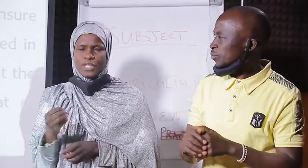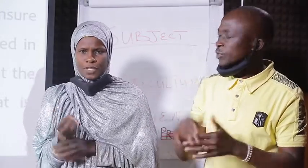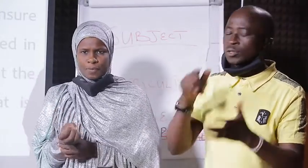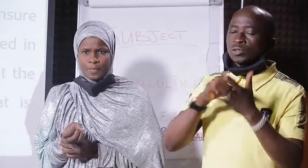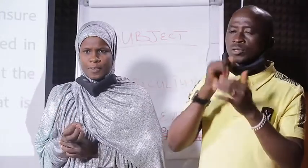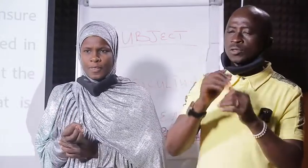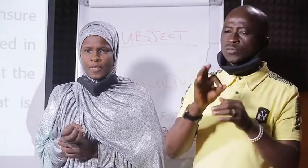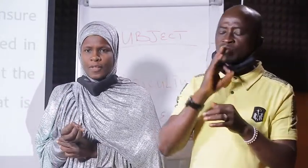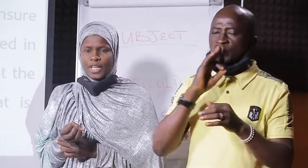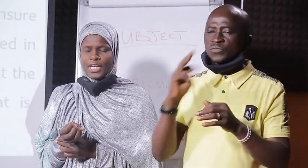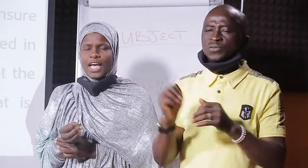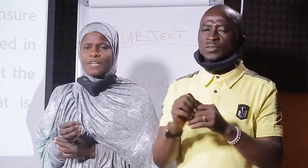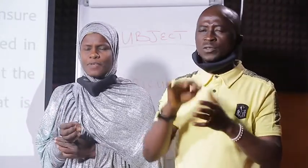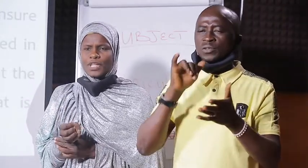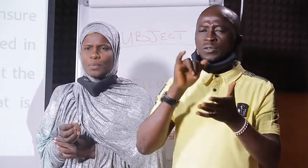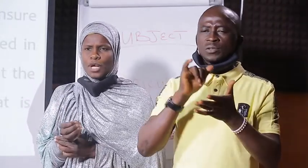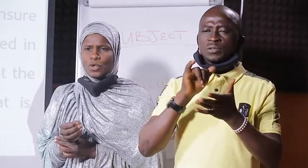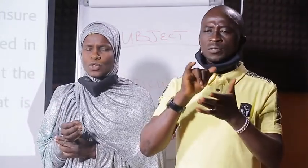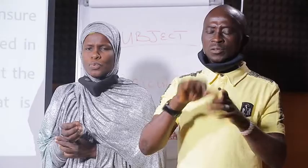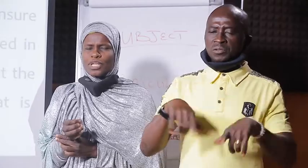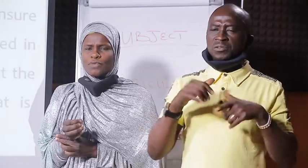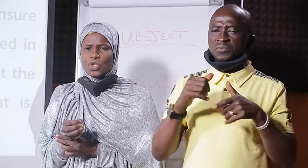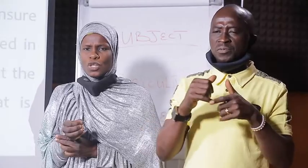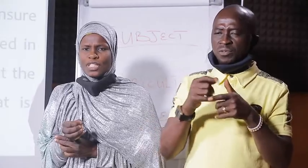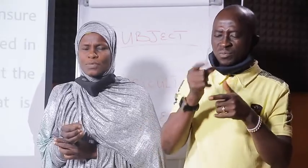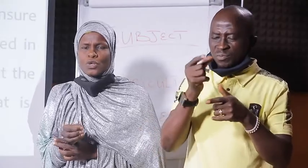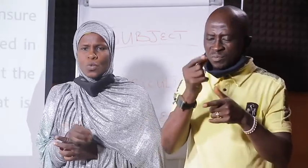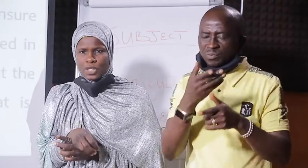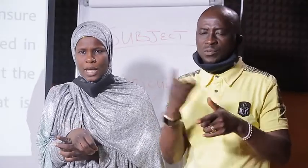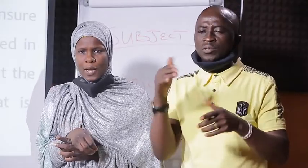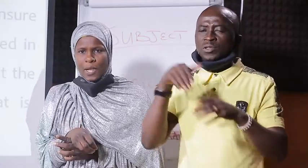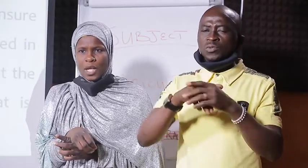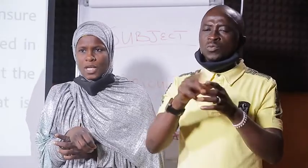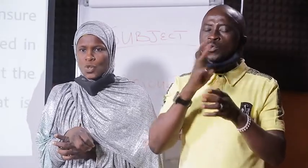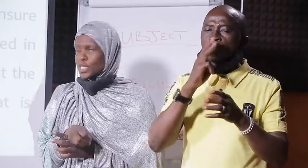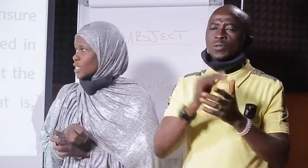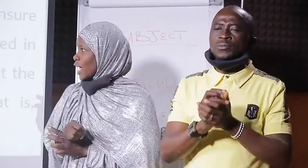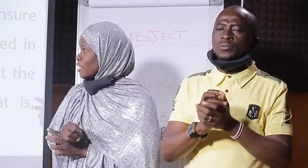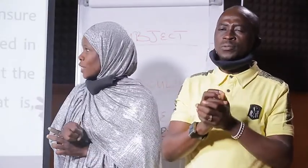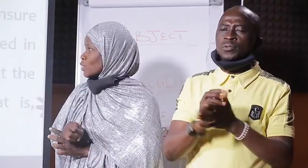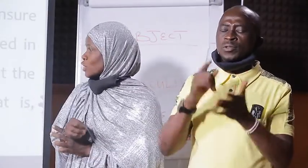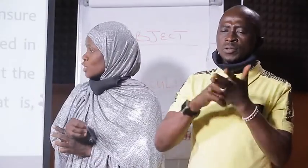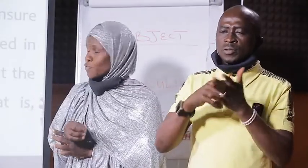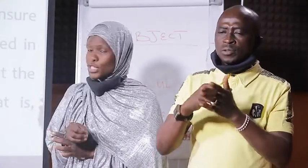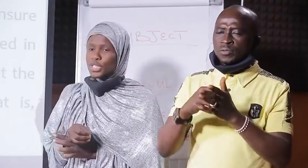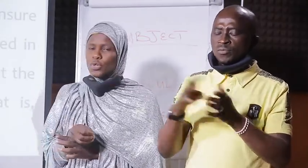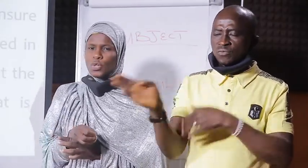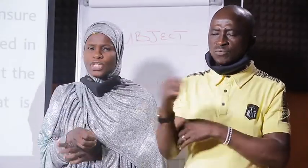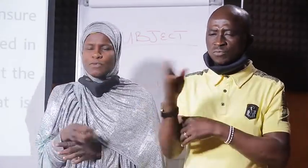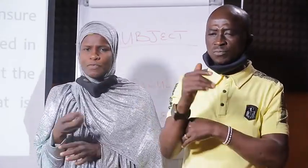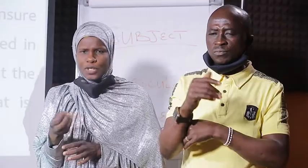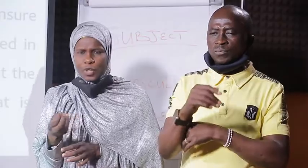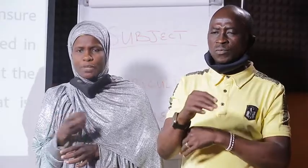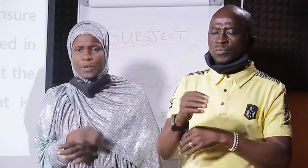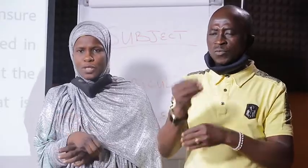feed they are living microscopically living organisms in water so these animals or these fish they